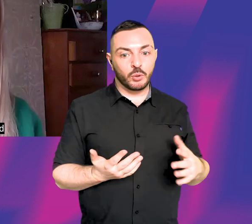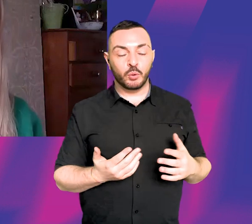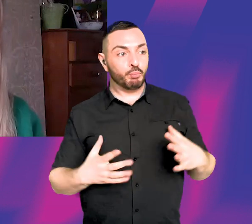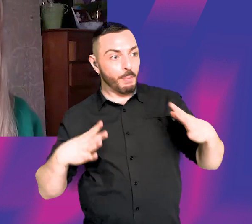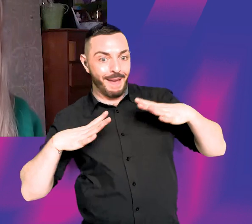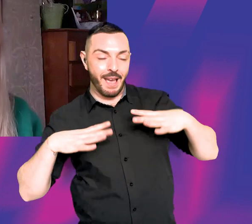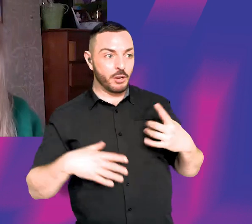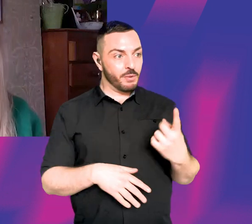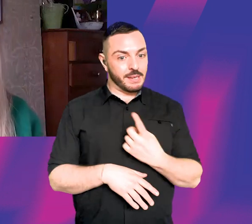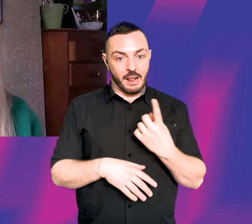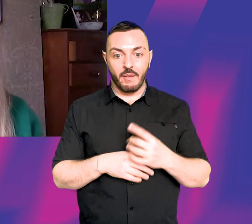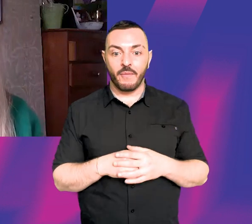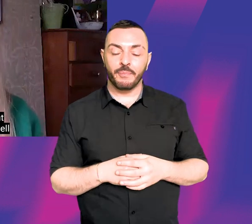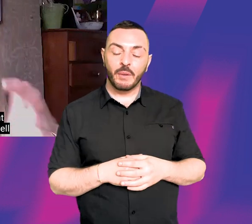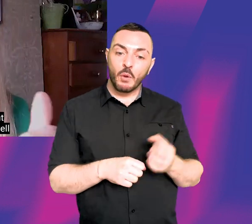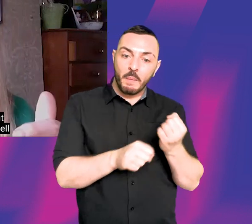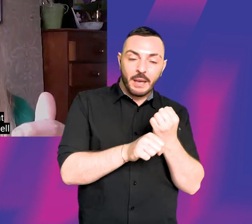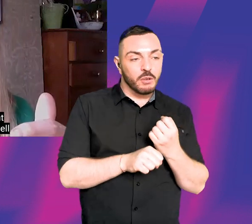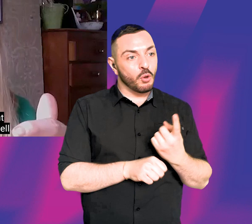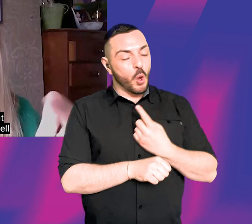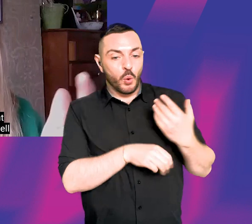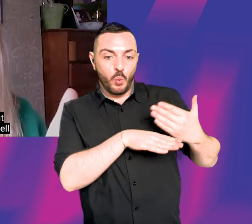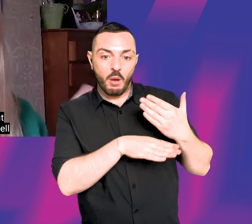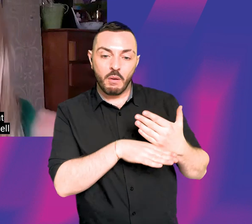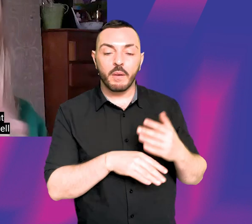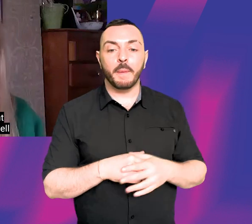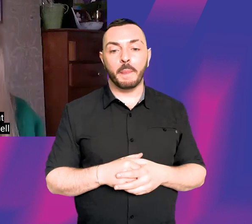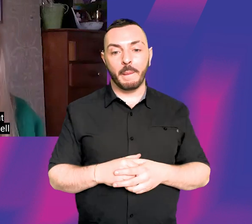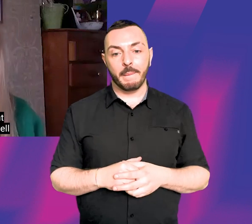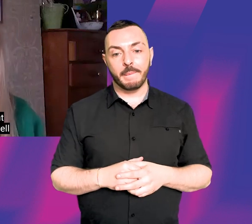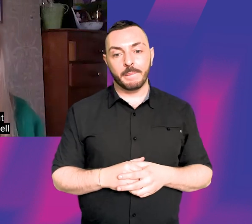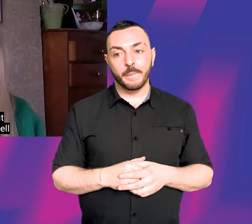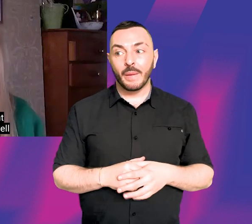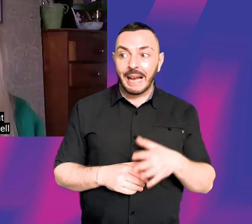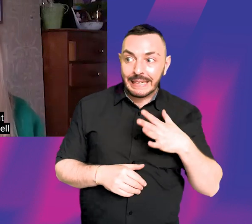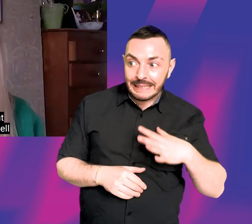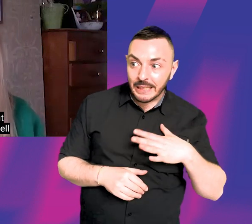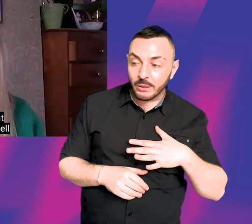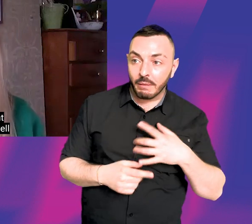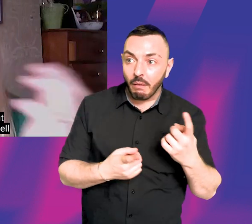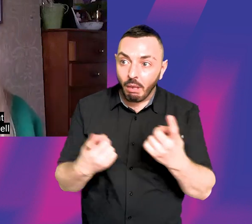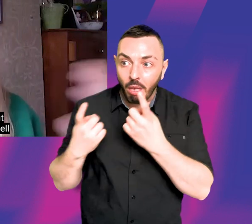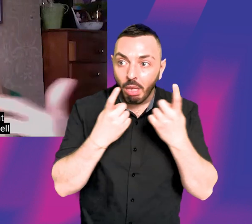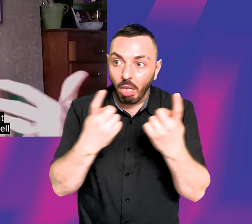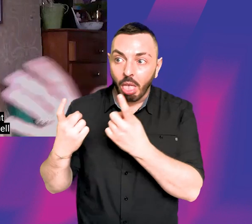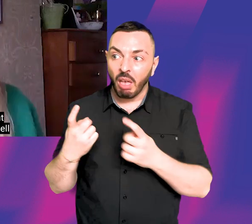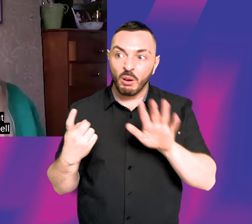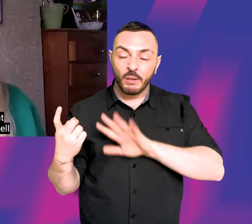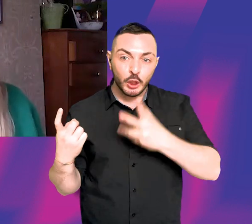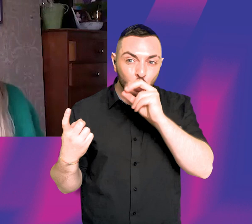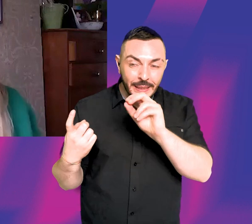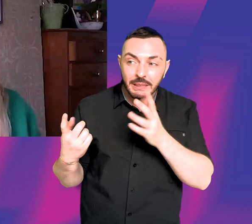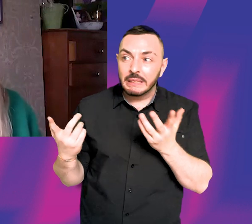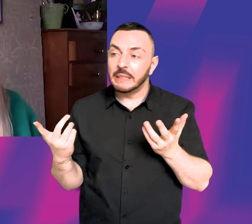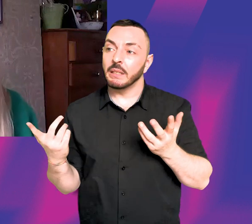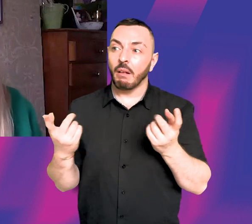being prepared for the fact that you might have to make your own work. And I, you know, had tried to get a writing agent in my in my 20s. And even though I had, you know,